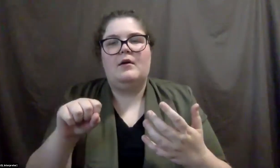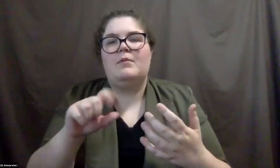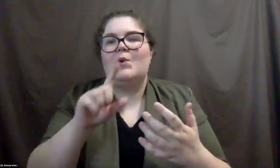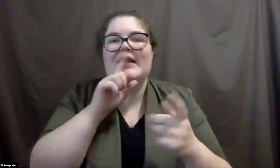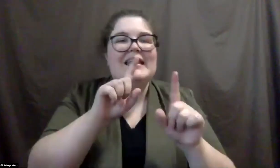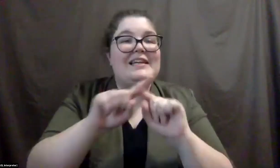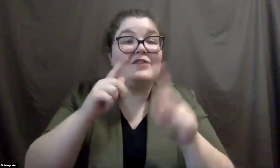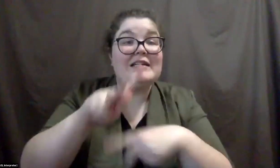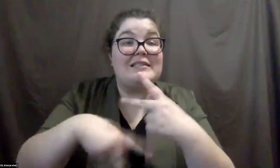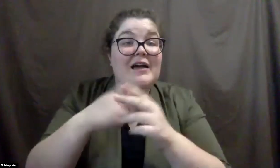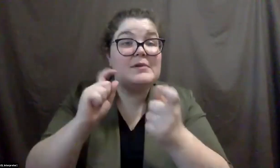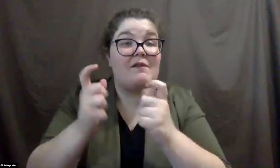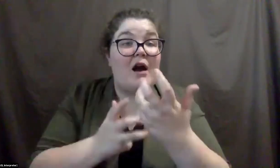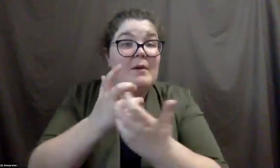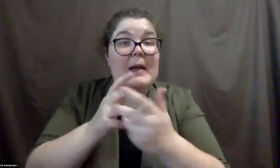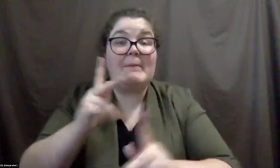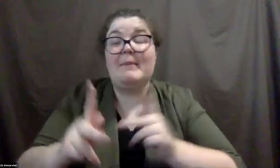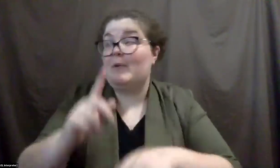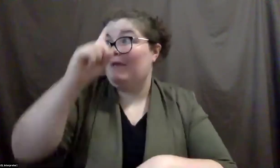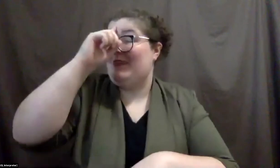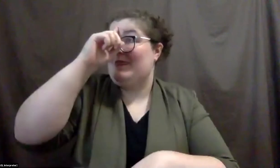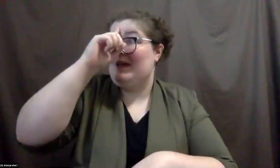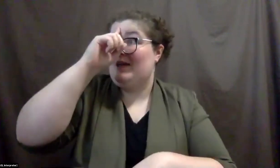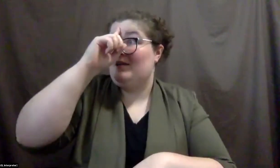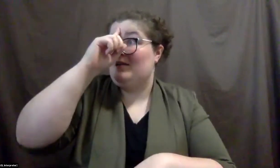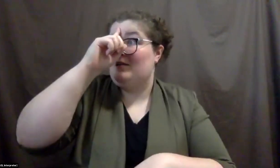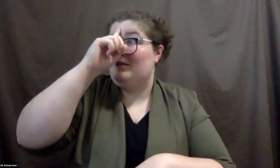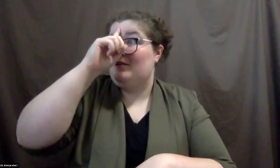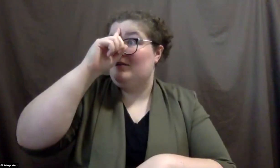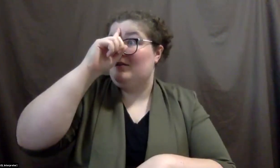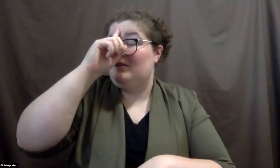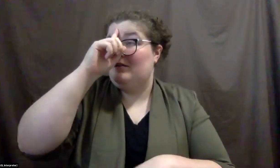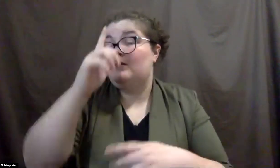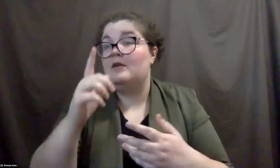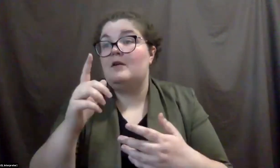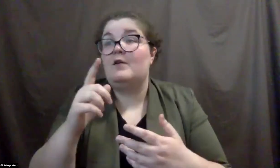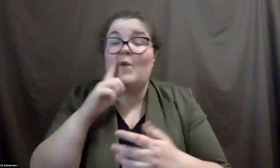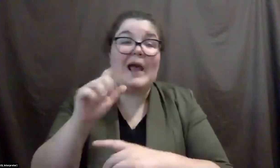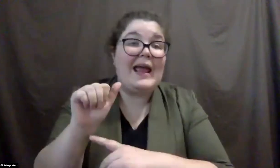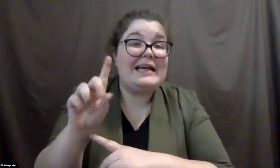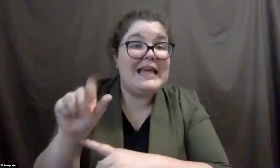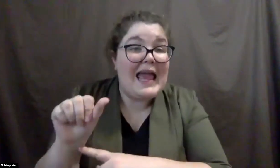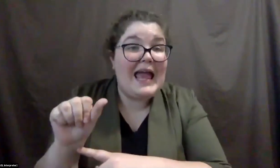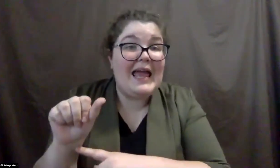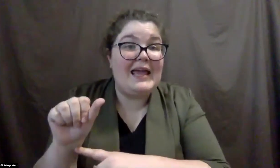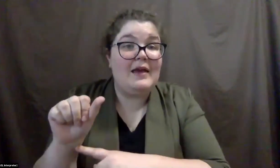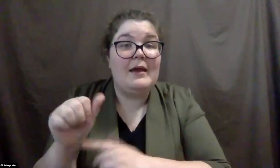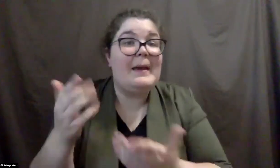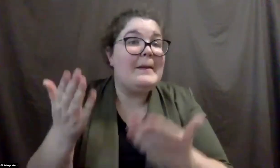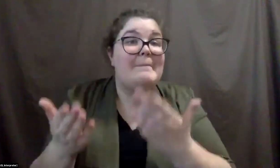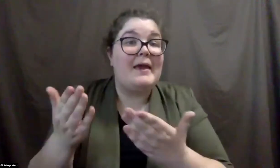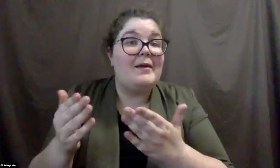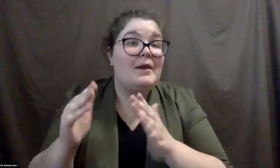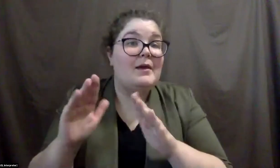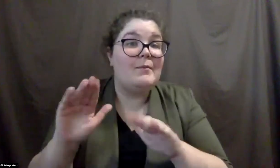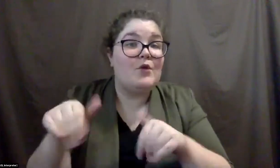of accommodations that people typically think of when, um, when, you know, they're, they're thinking of the ADA, uh, you know, it might be just providing